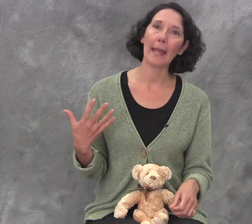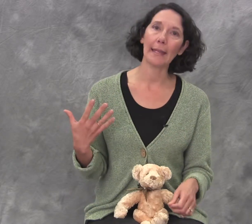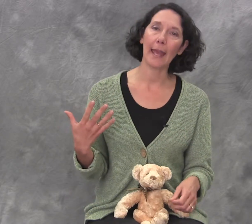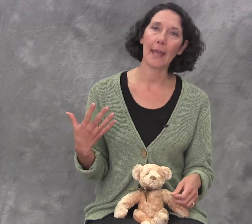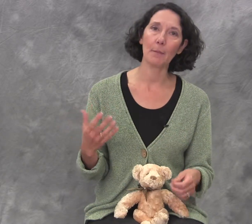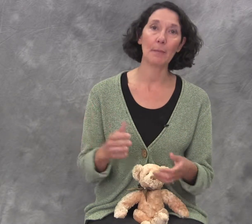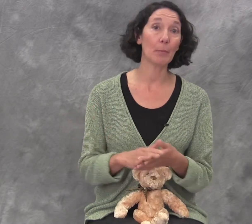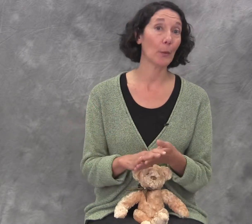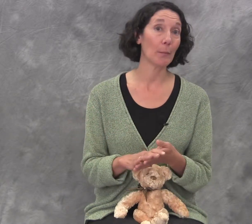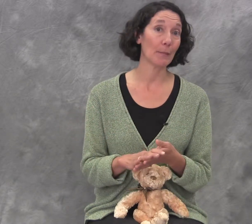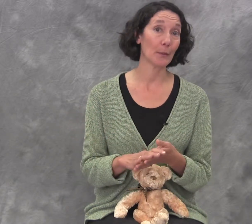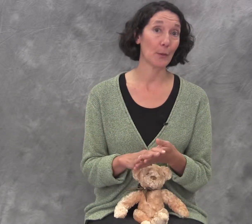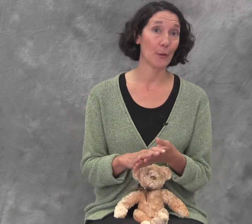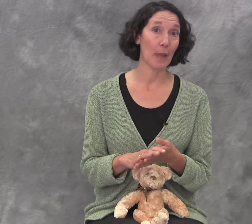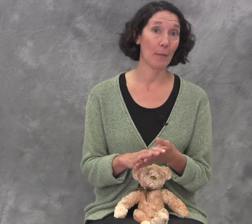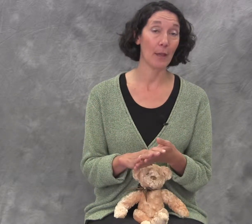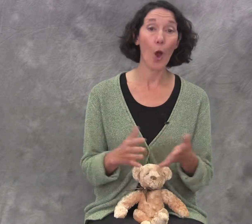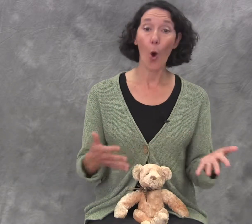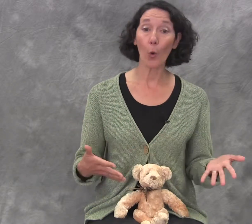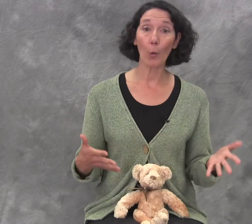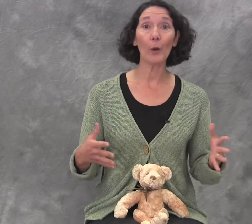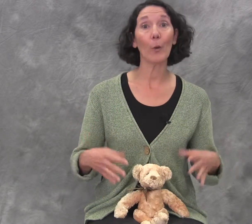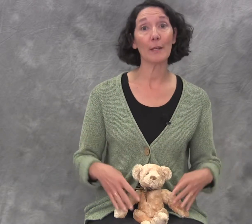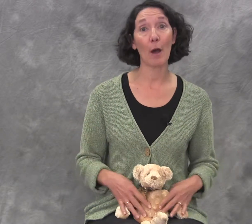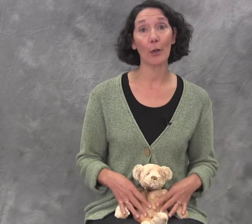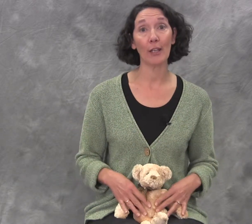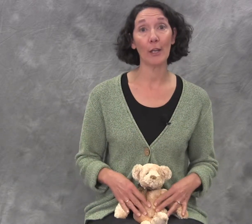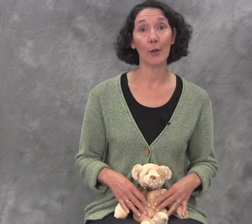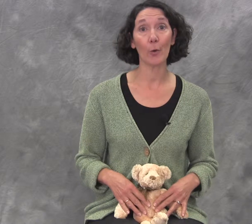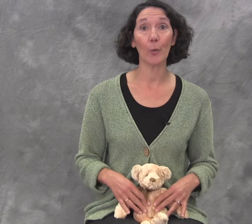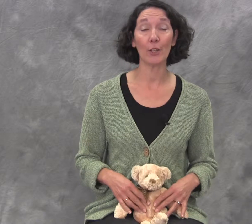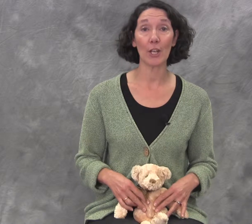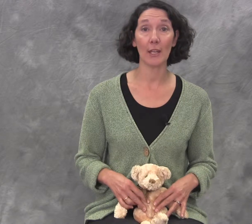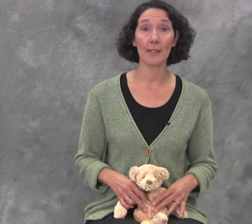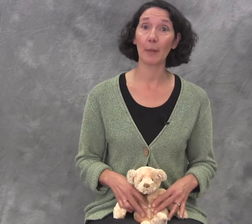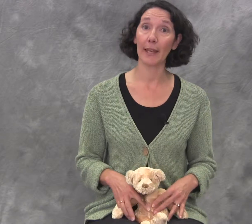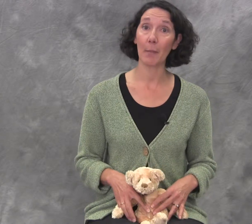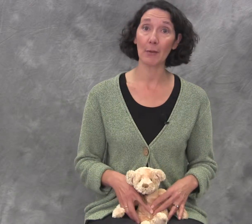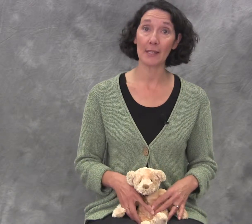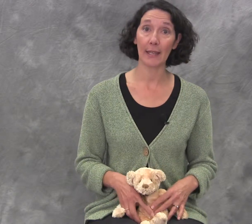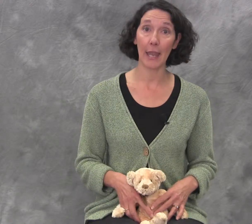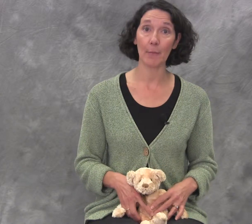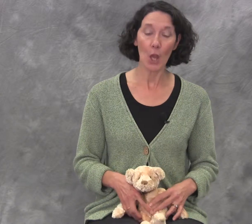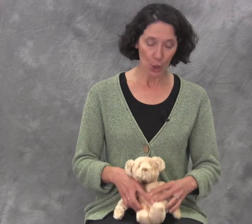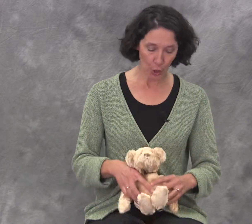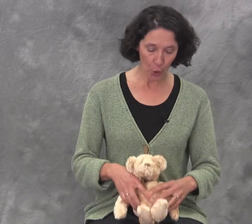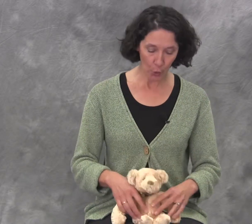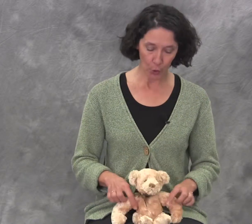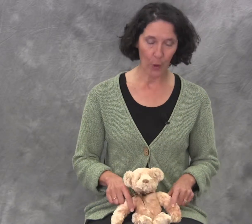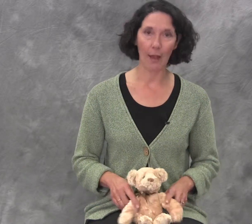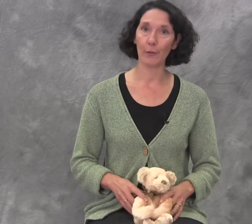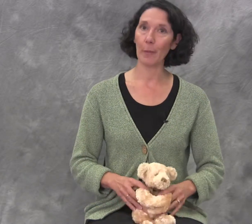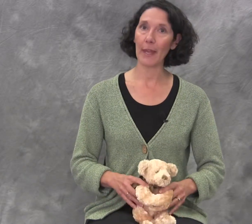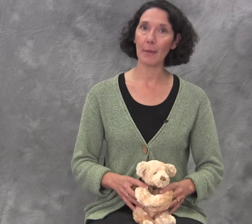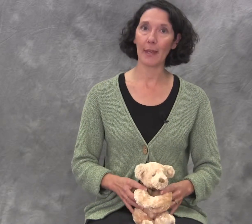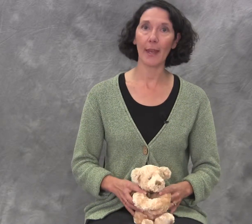patty cake, maybe blowing bubbles with your baby or what we're going to model here which is playing a bouncing game. So you have your baby